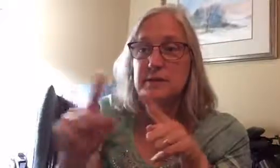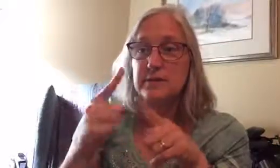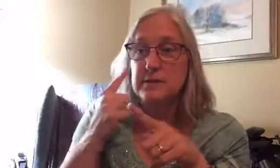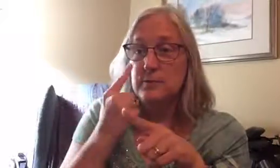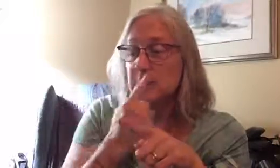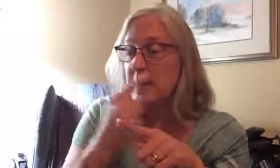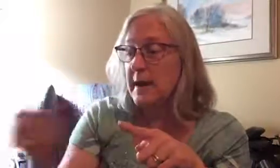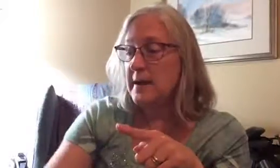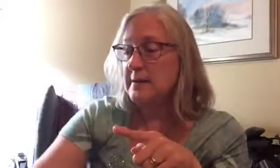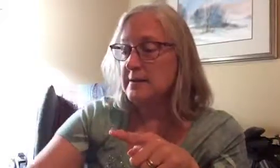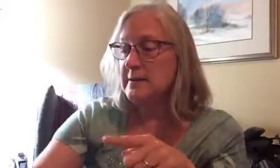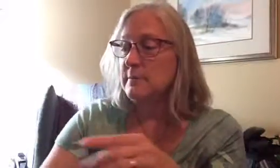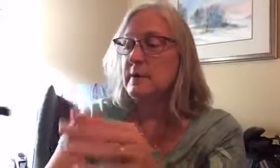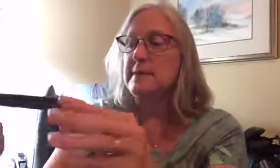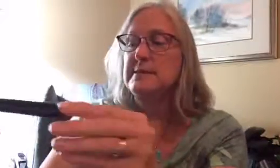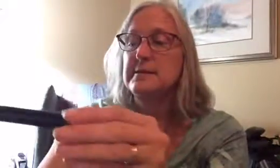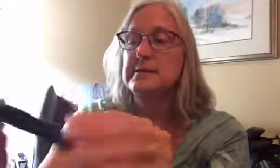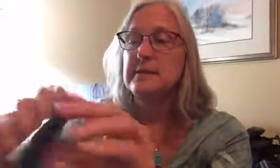difference with my eyes but this is